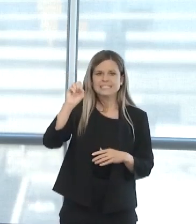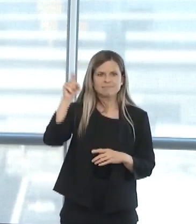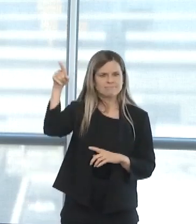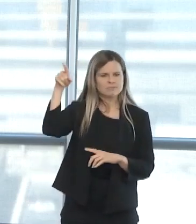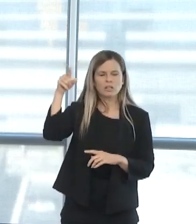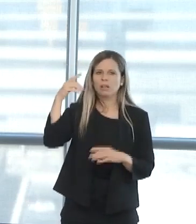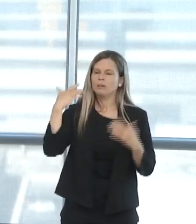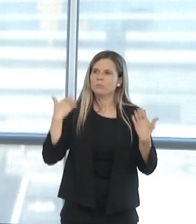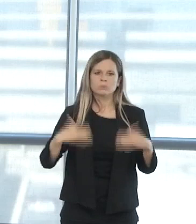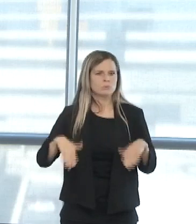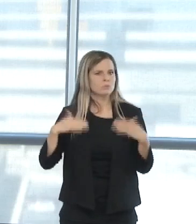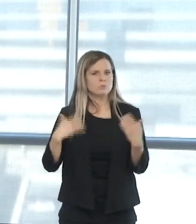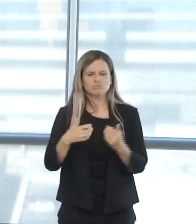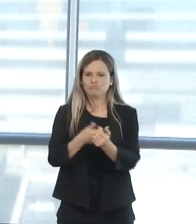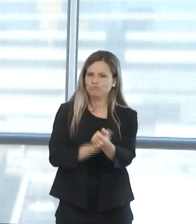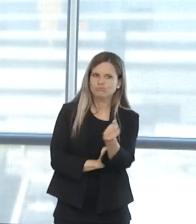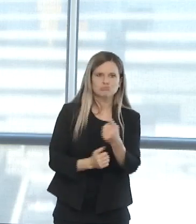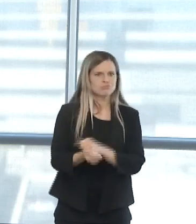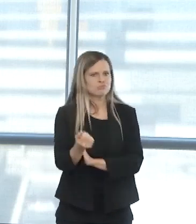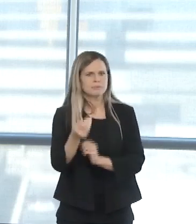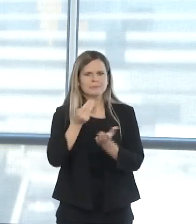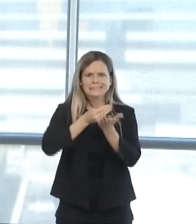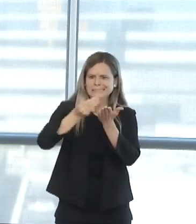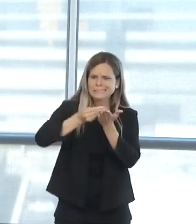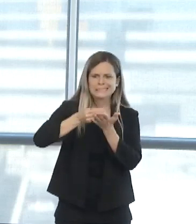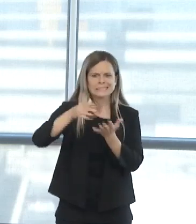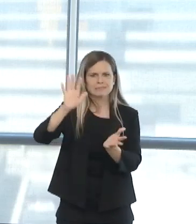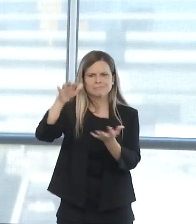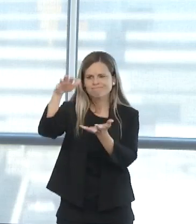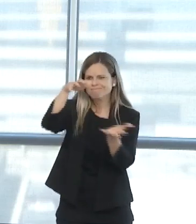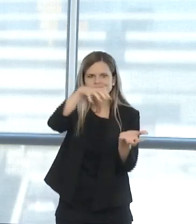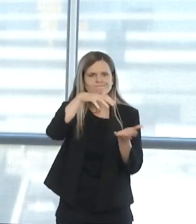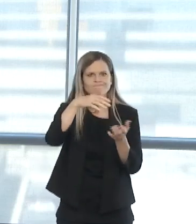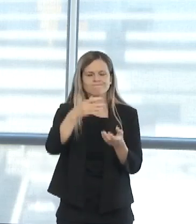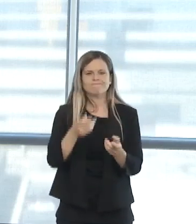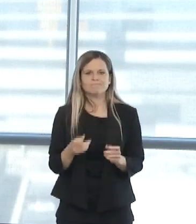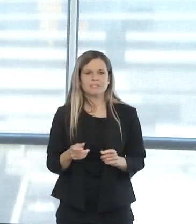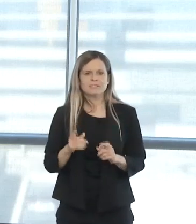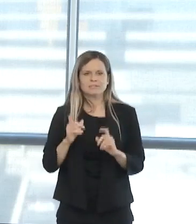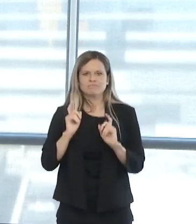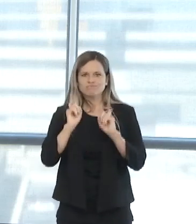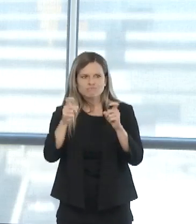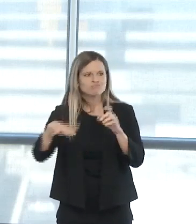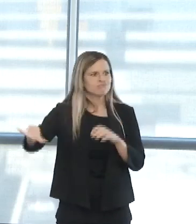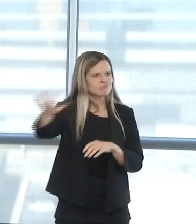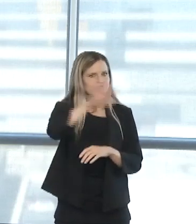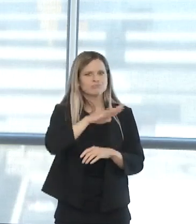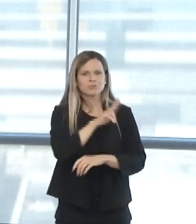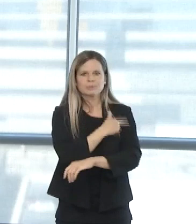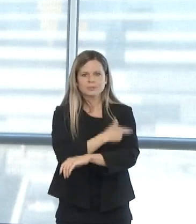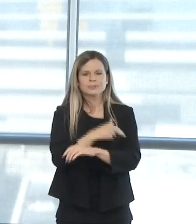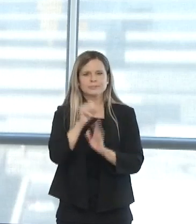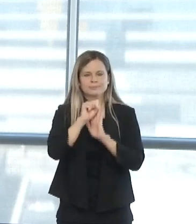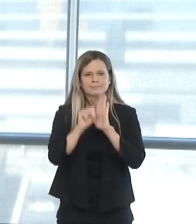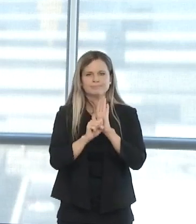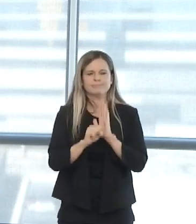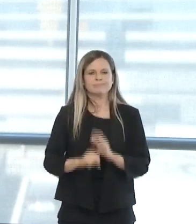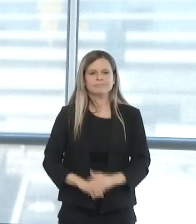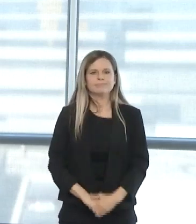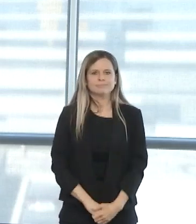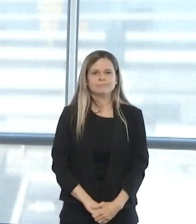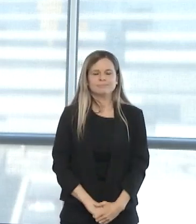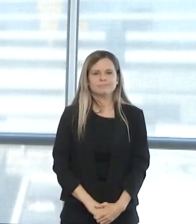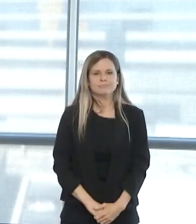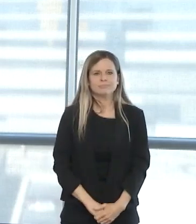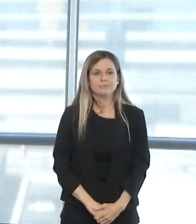personal protective equipment, these masks, for the state's COVID-19 response. All health systems need an